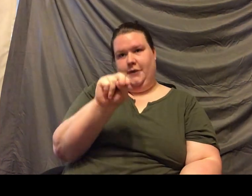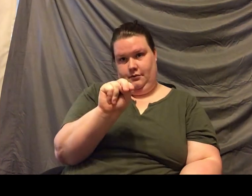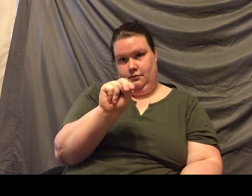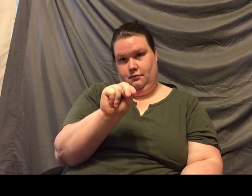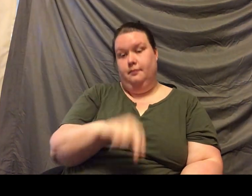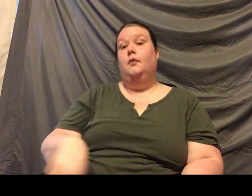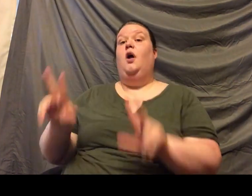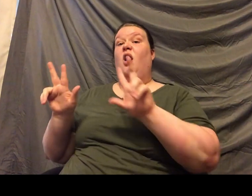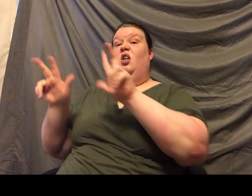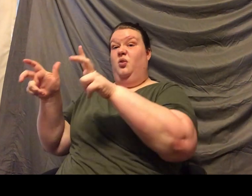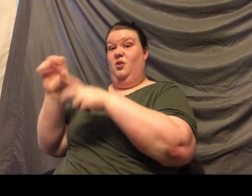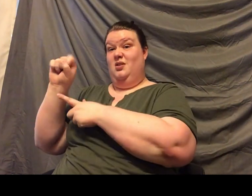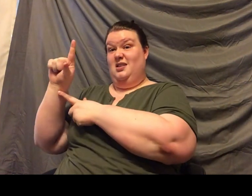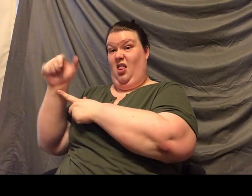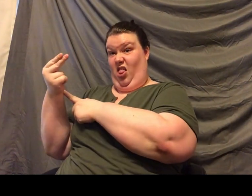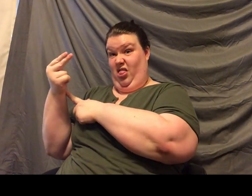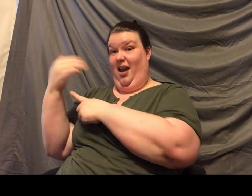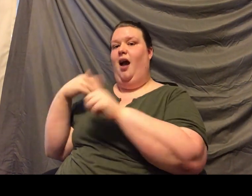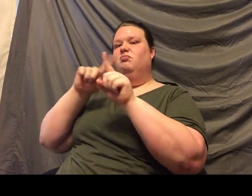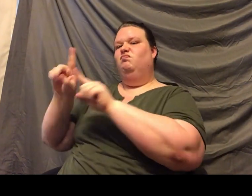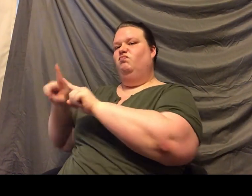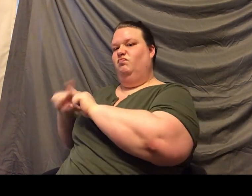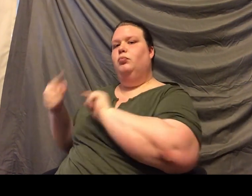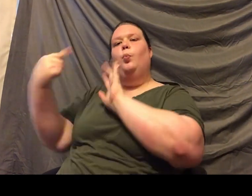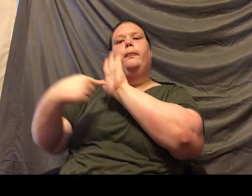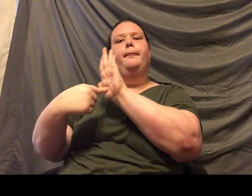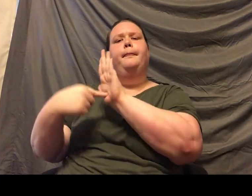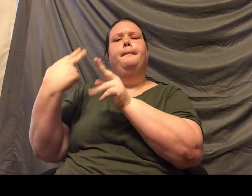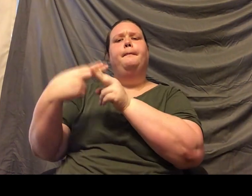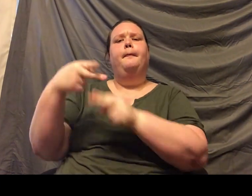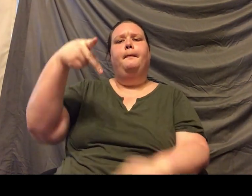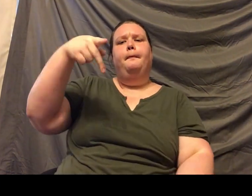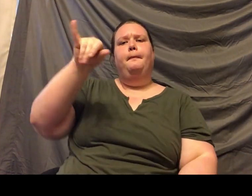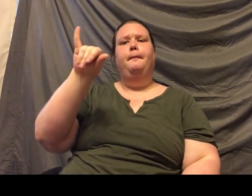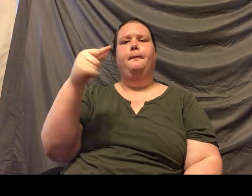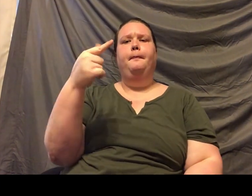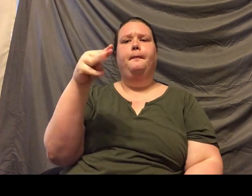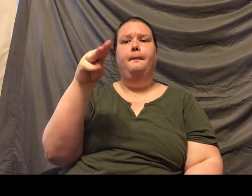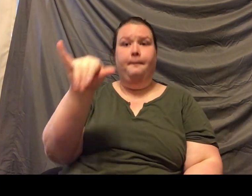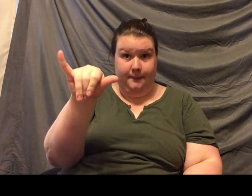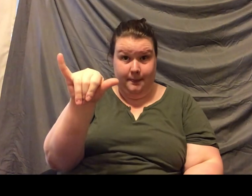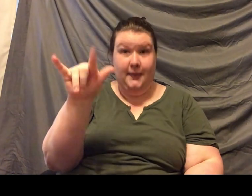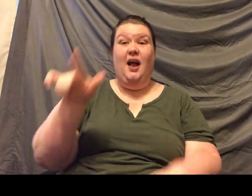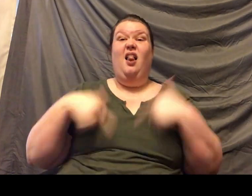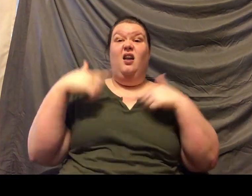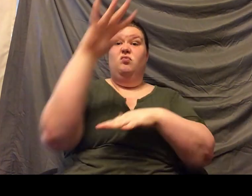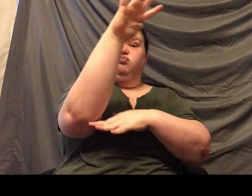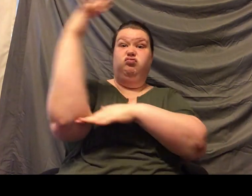One of the favorites being the pygmy sloth. So those guys are really small three-toed pygmy sloths. They live in the mangroves. They'll drop